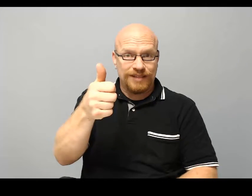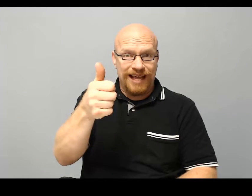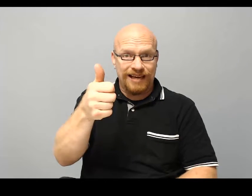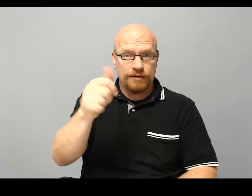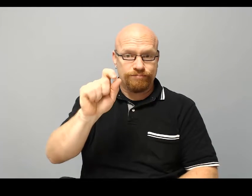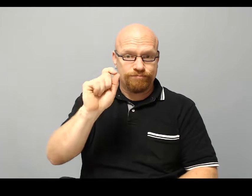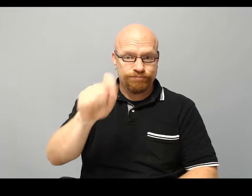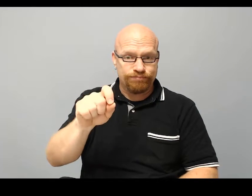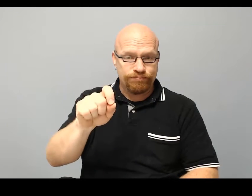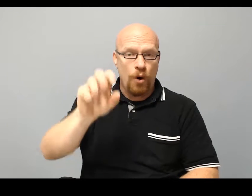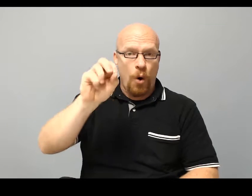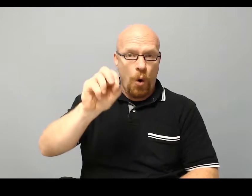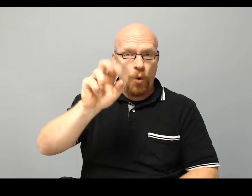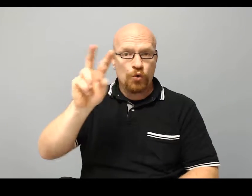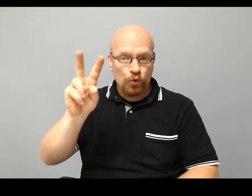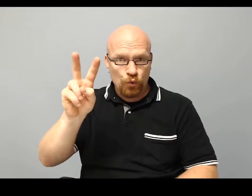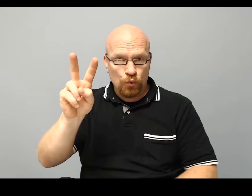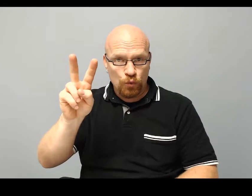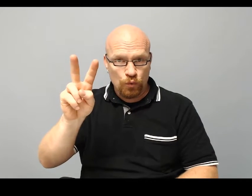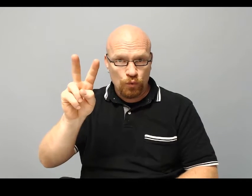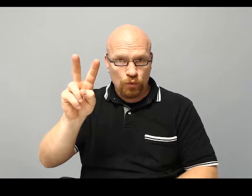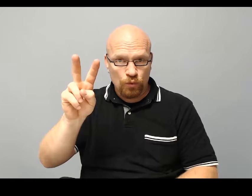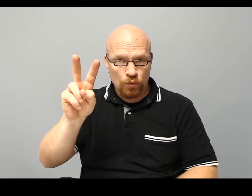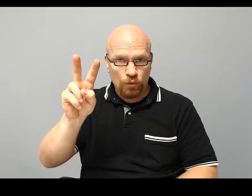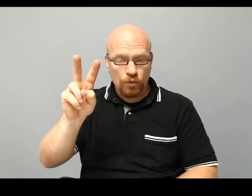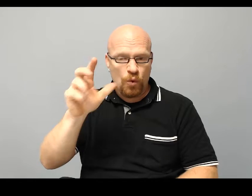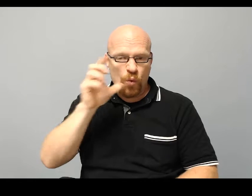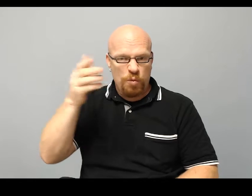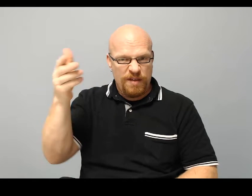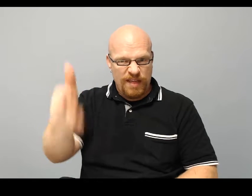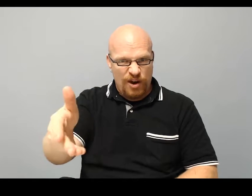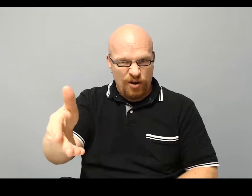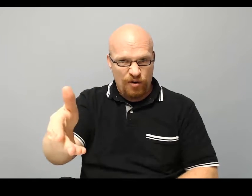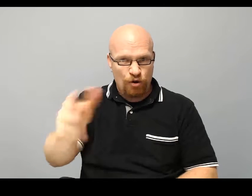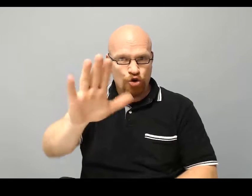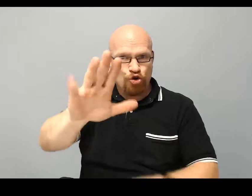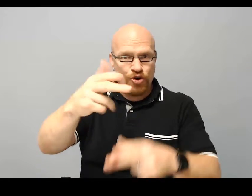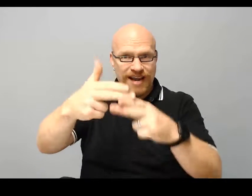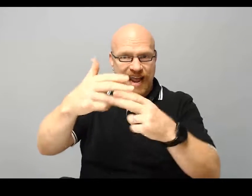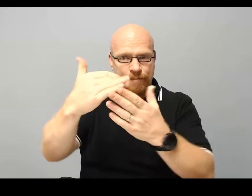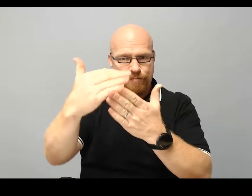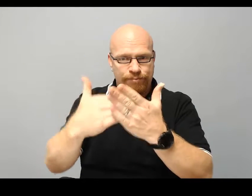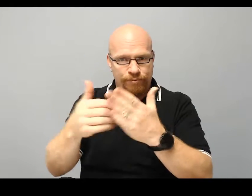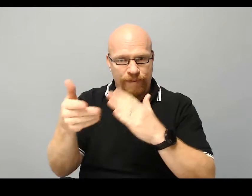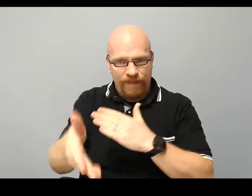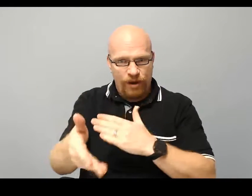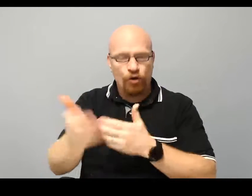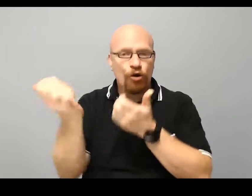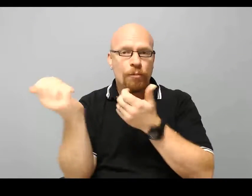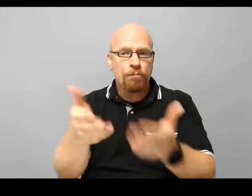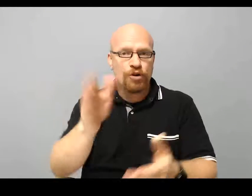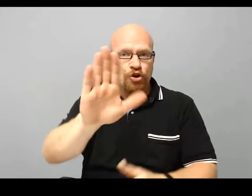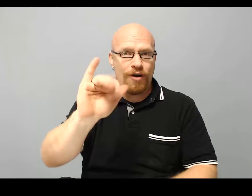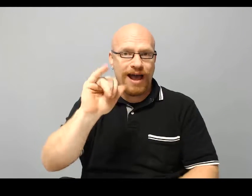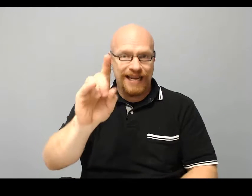-02 will be there. Your name, there. Bring your ID.